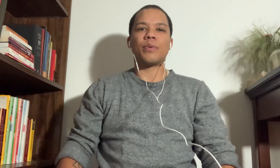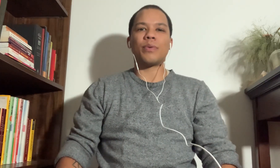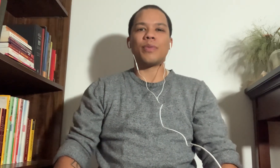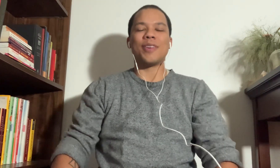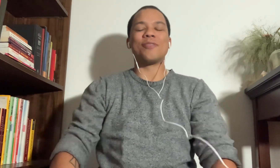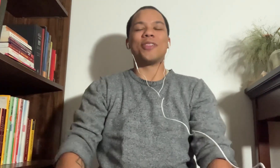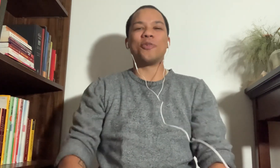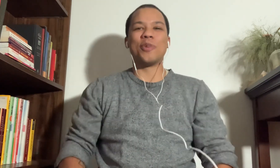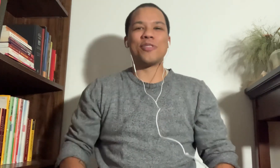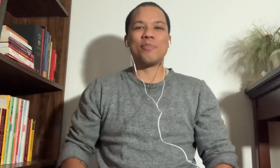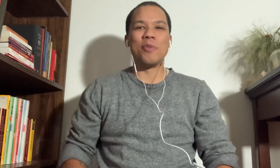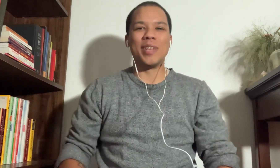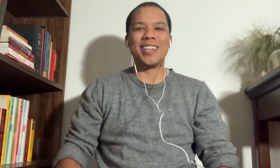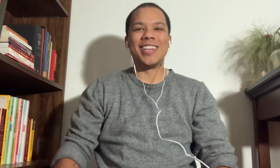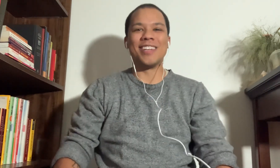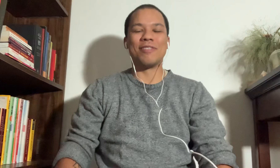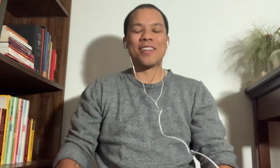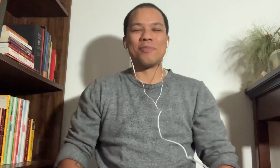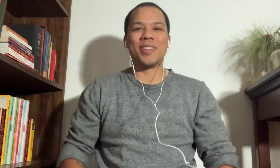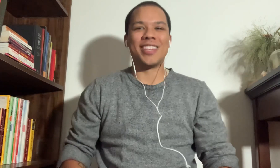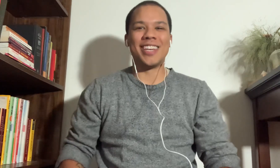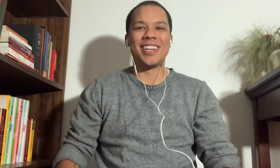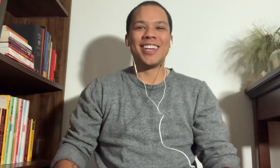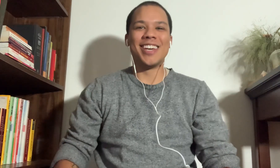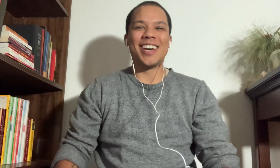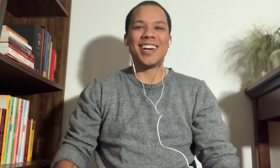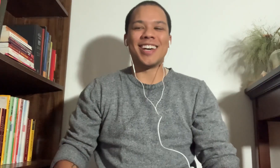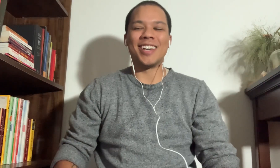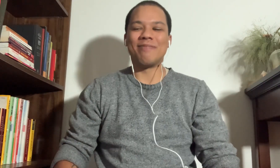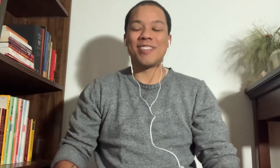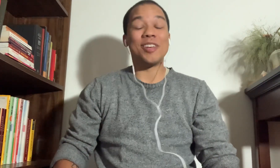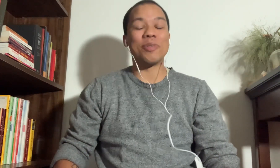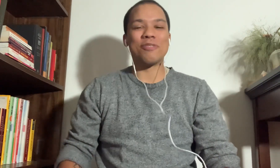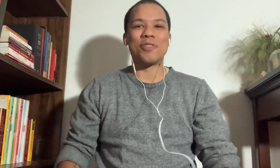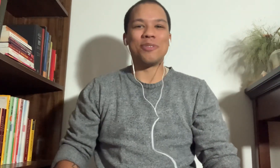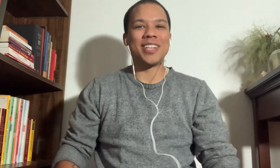There's a little wrist mobility and flexibility sequence for you today.